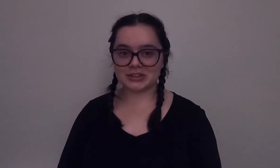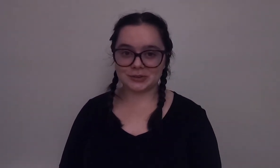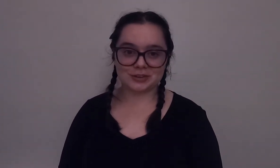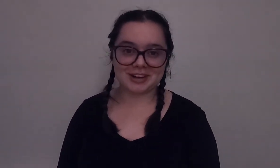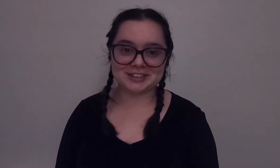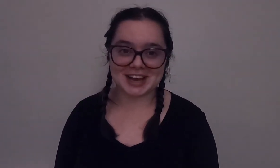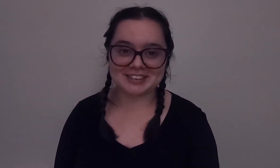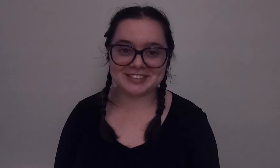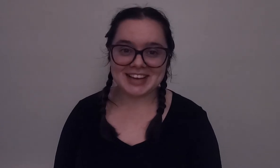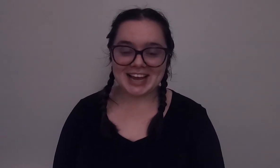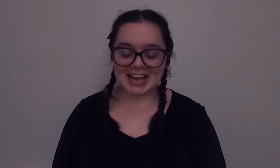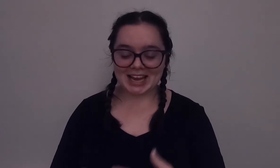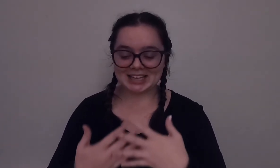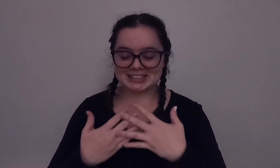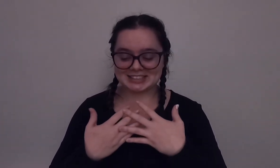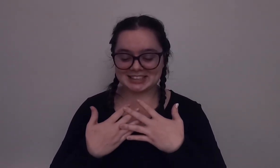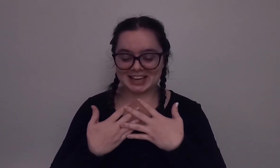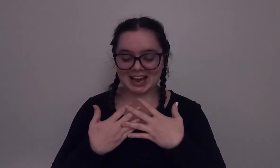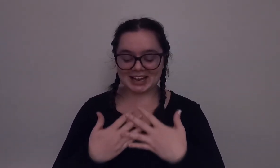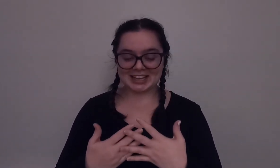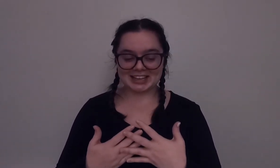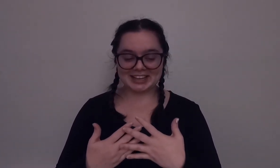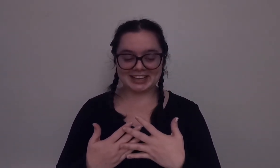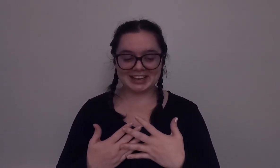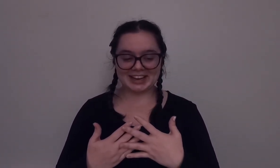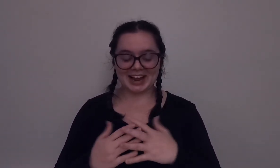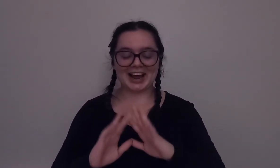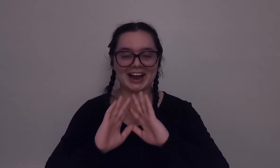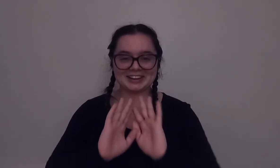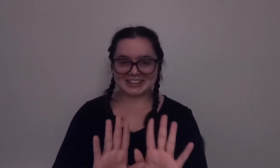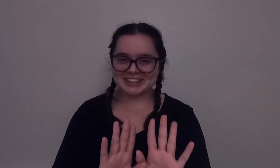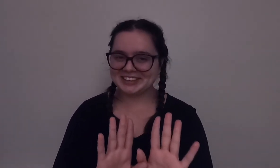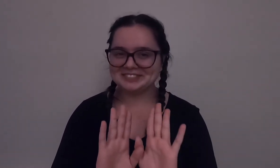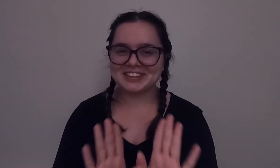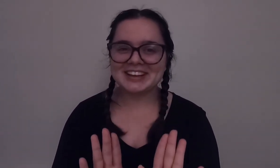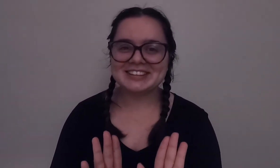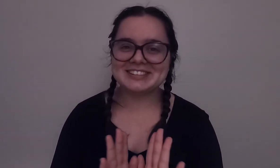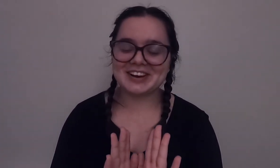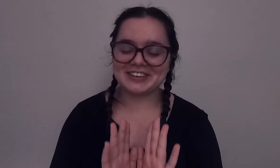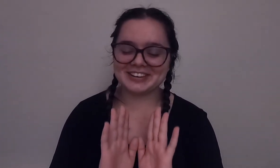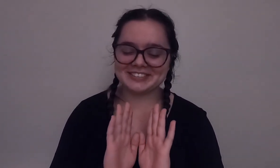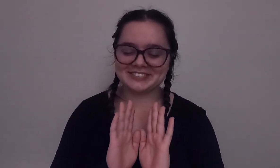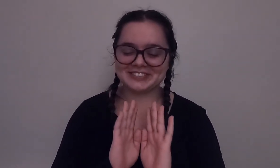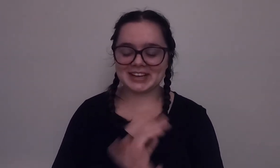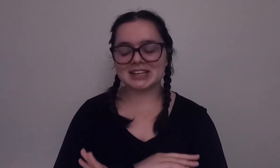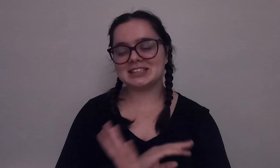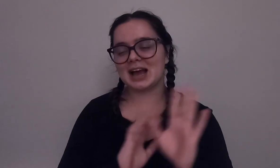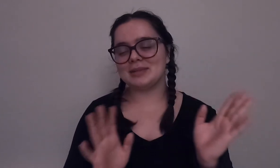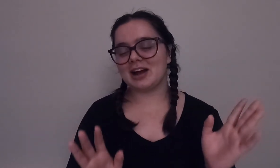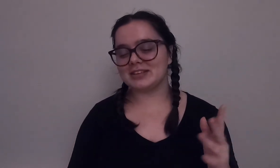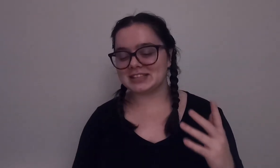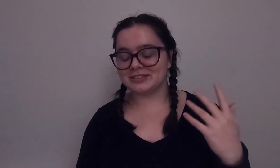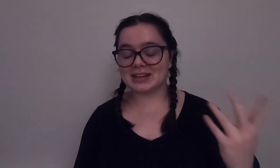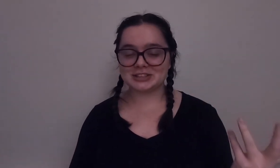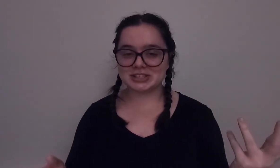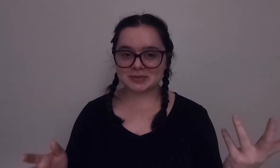this third and final dive and I so weird I mean obviously relationship